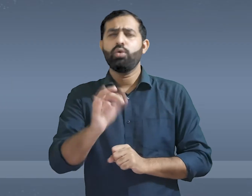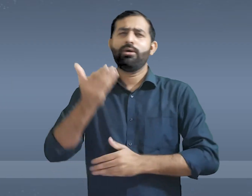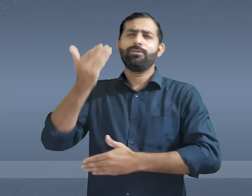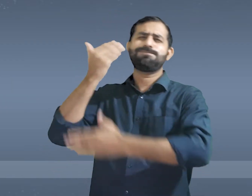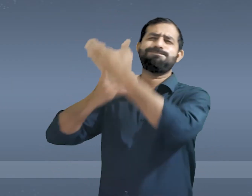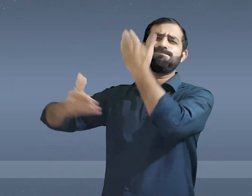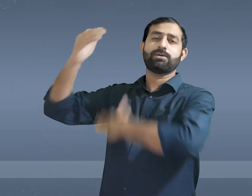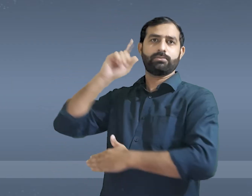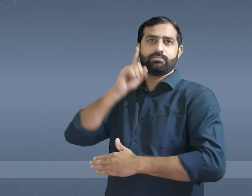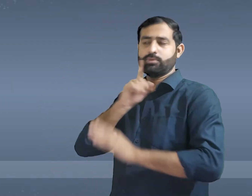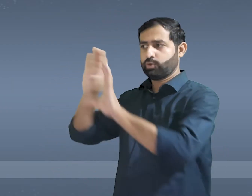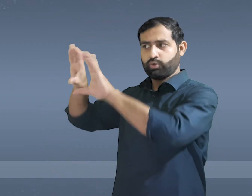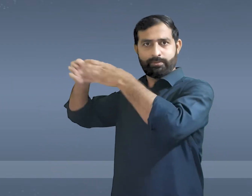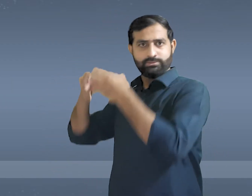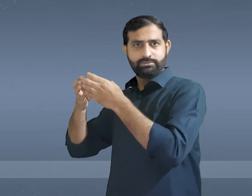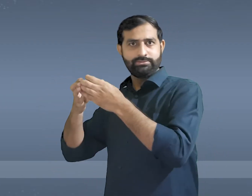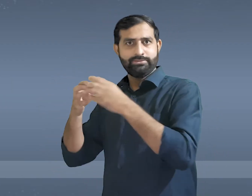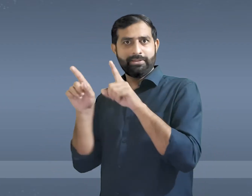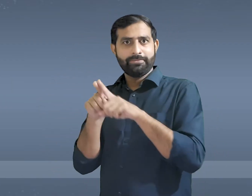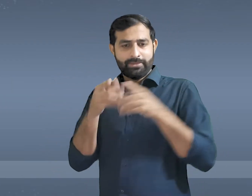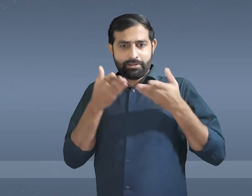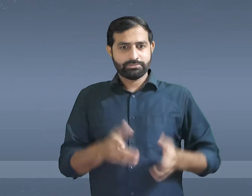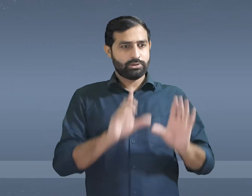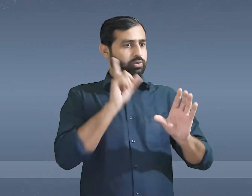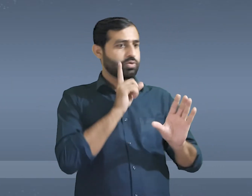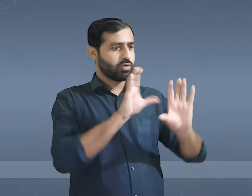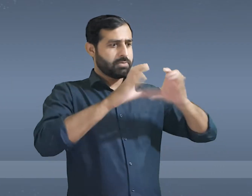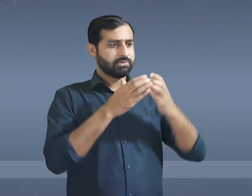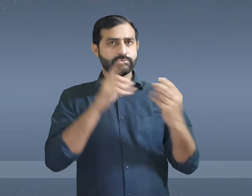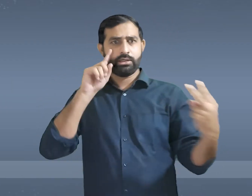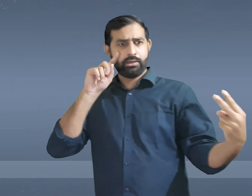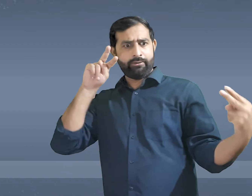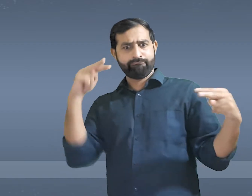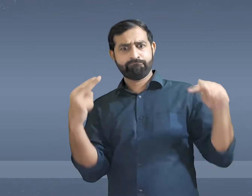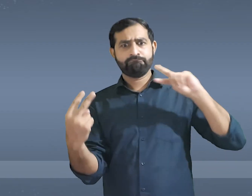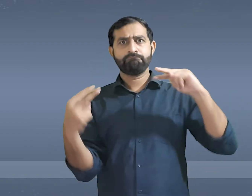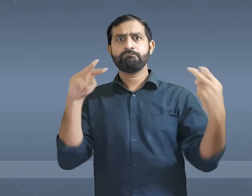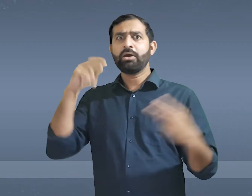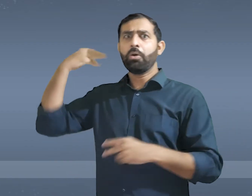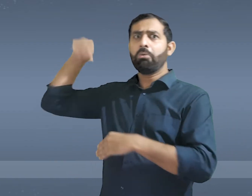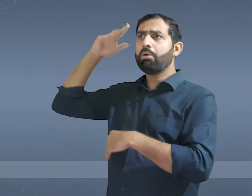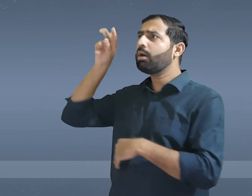Since ancient times till now different philosophies have been followed